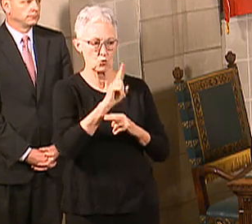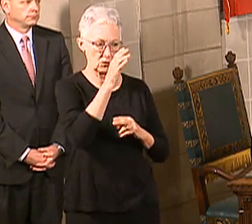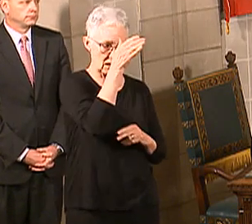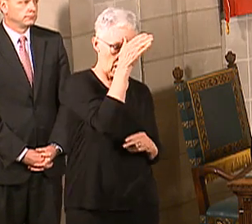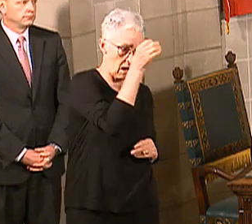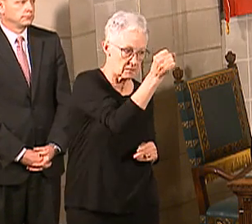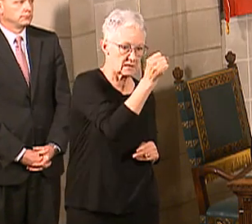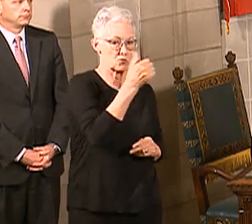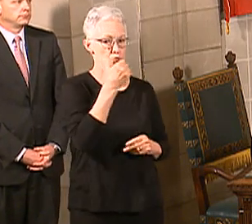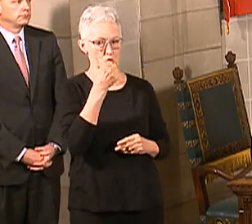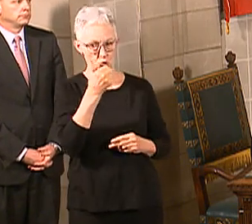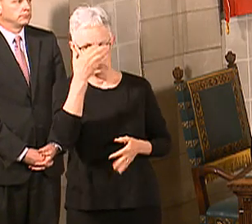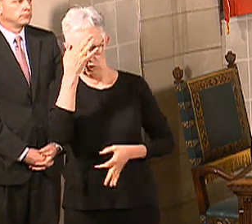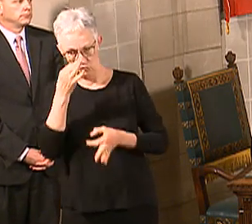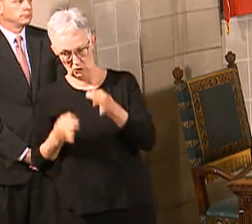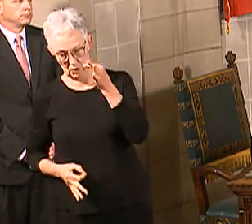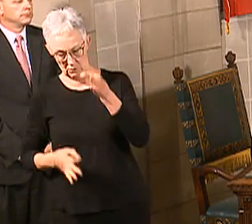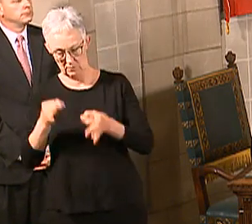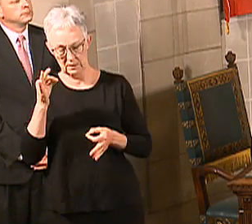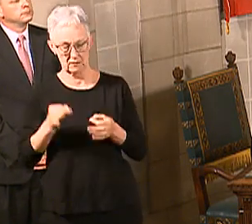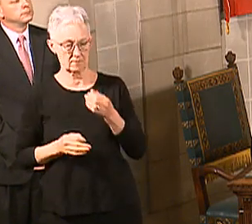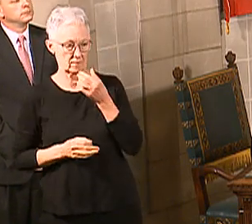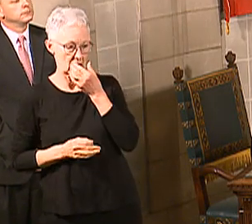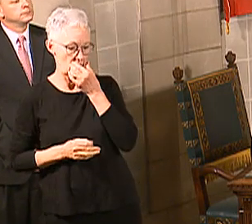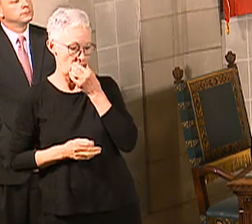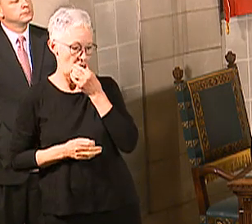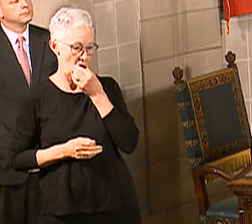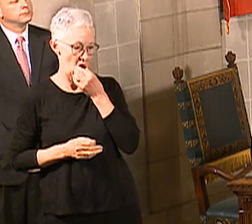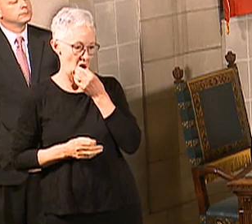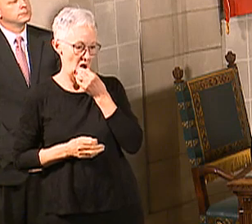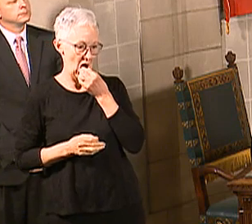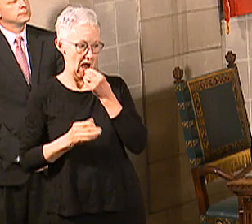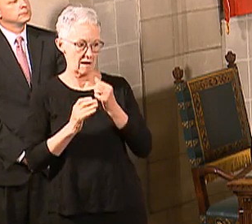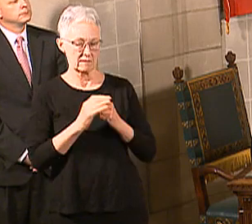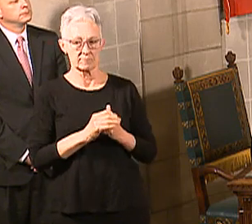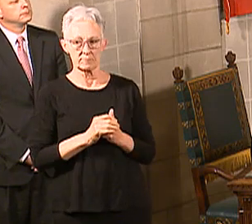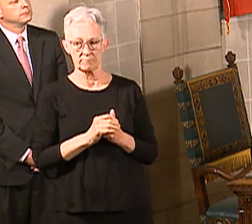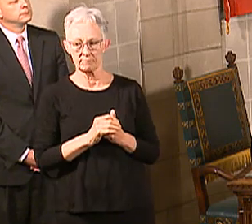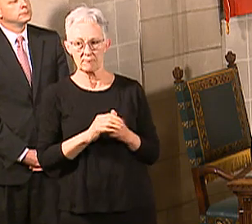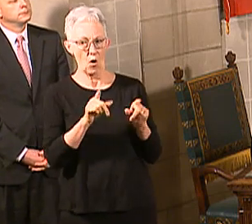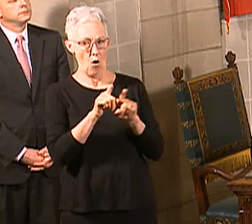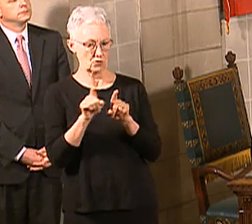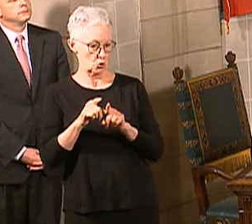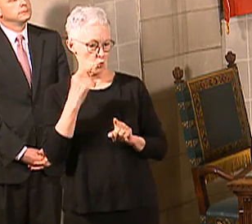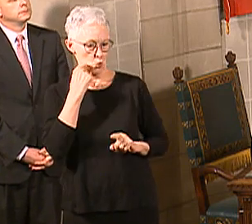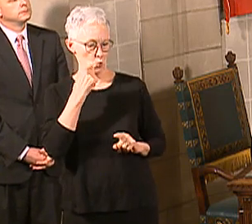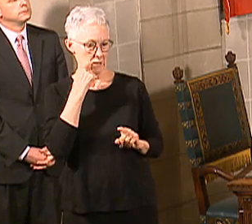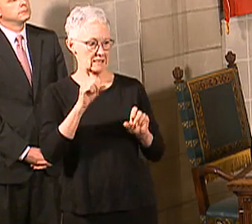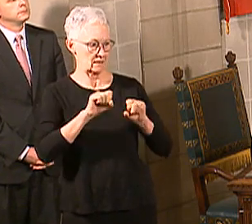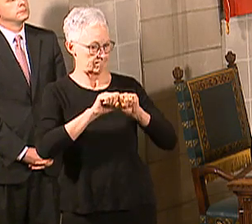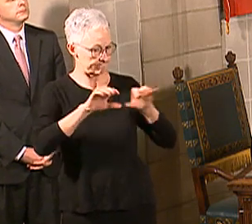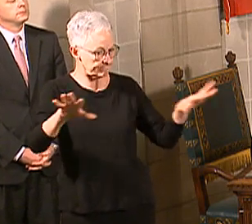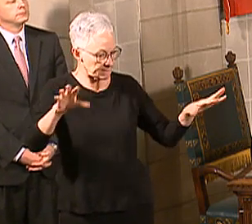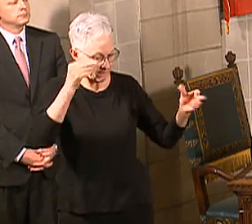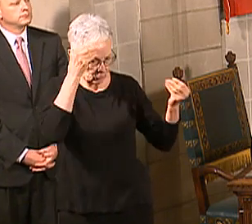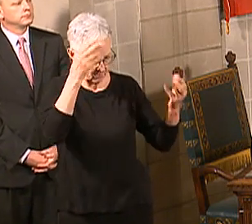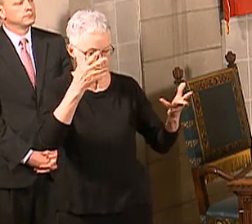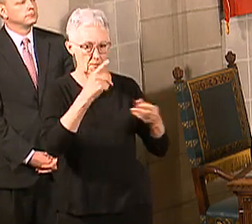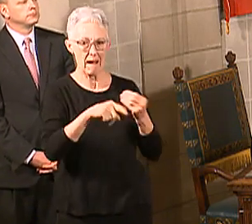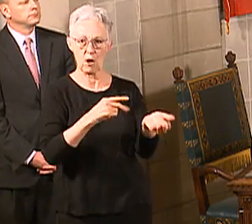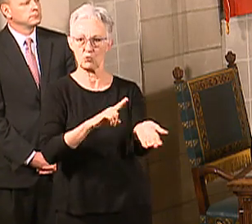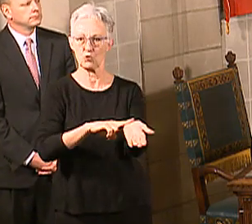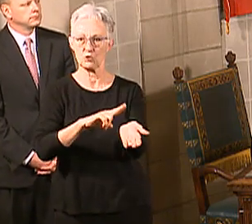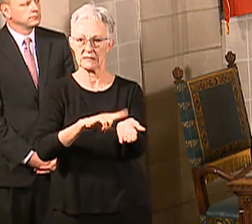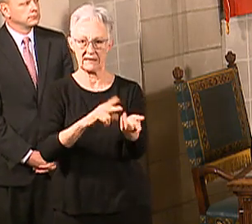do that. Next, we also put out our guidance with regard to nursing facilities and how they should be preparing for the